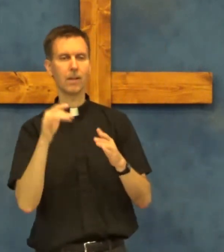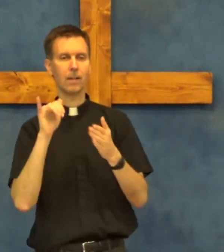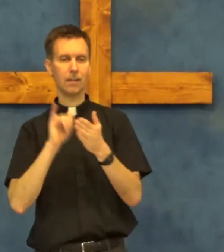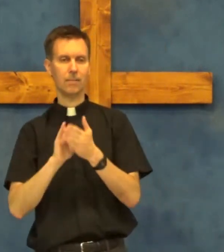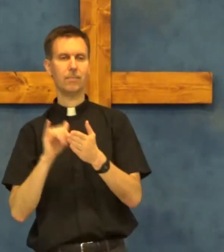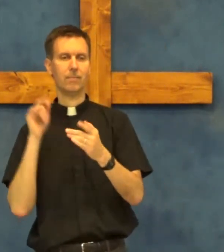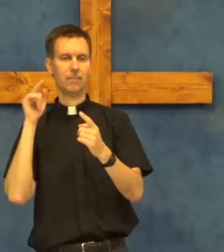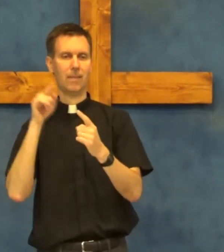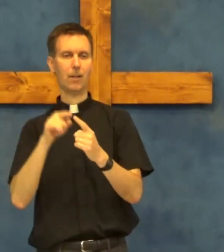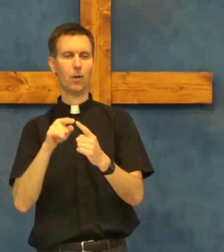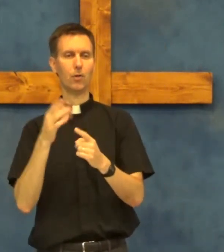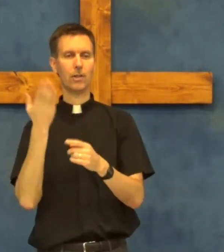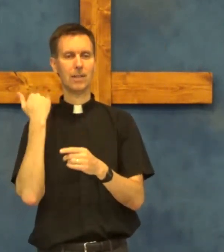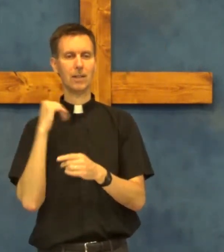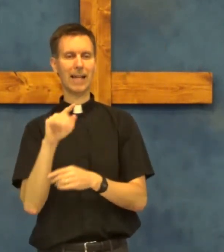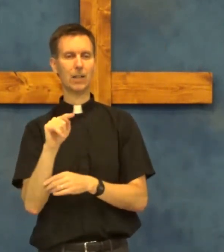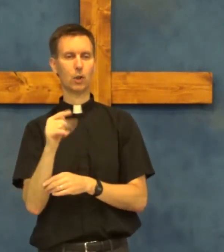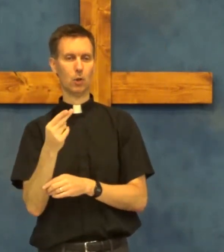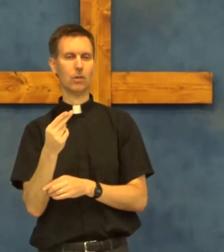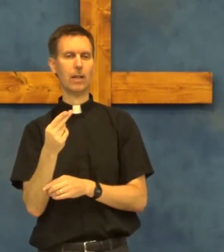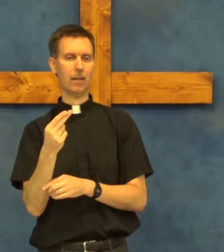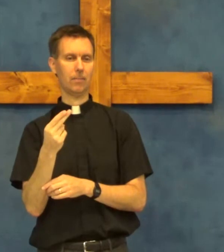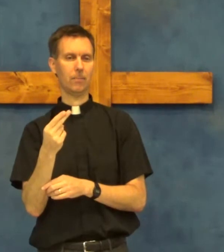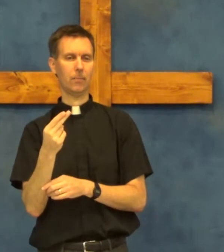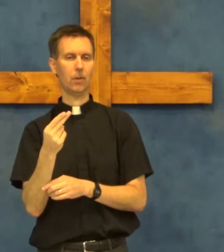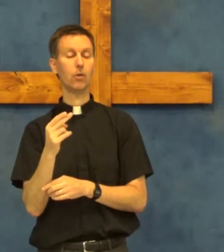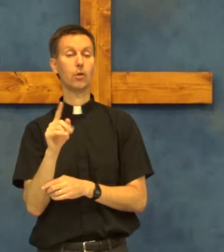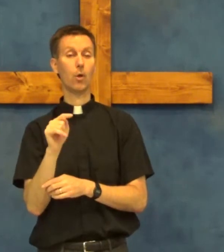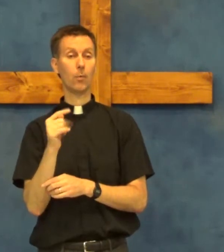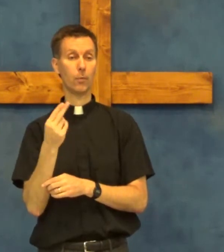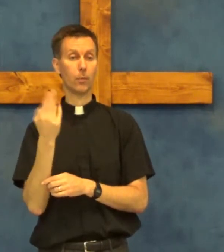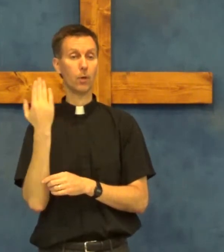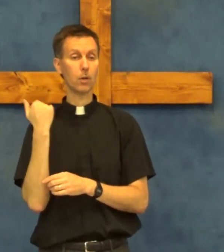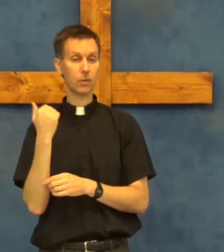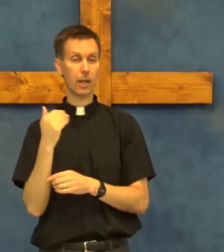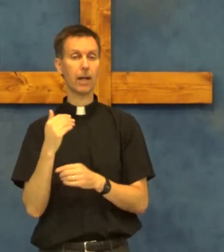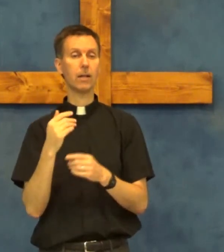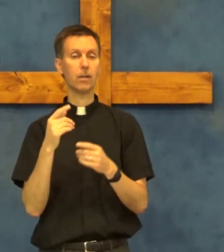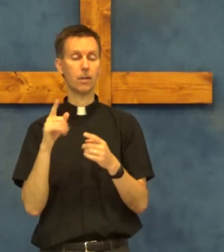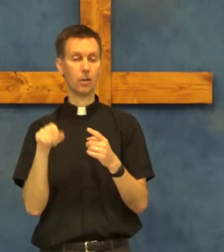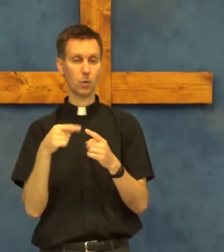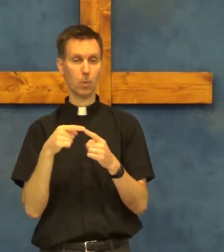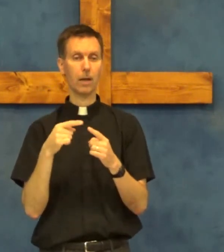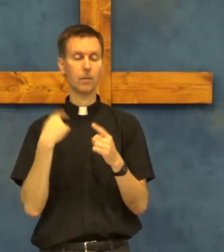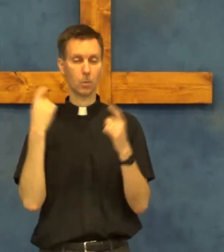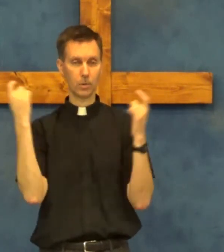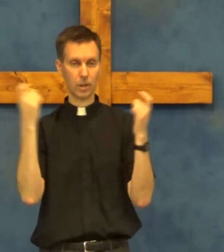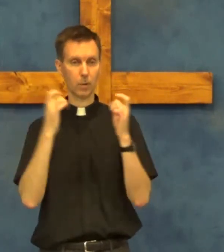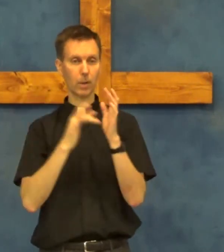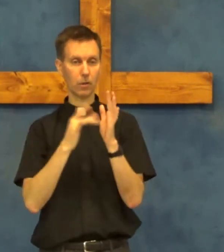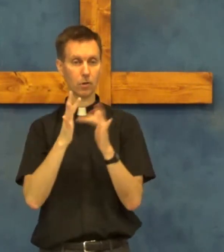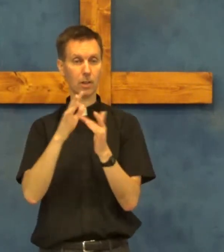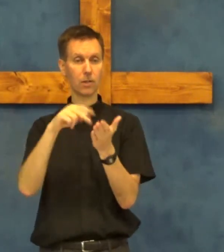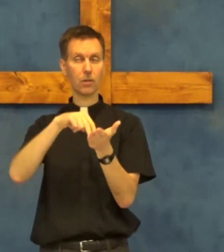that goes until last Thursday so Thursday is when we celebrate Jesus